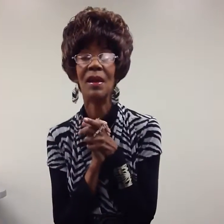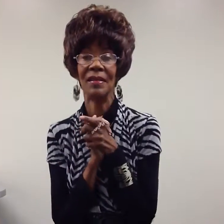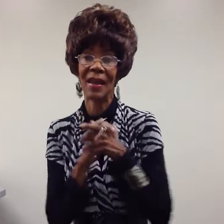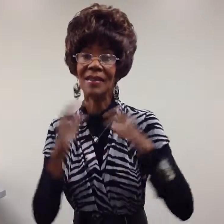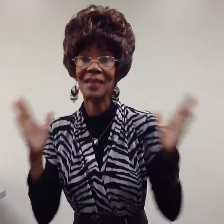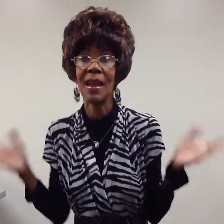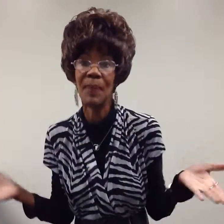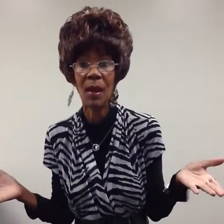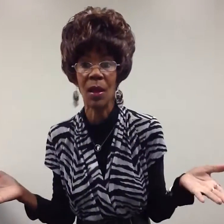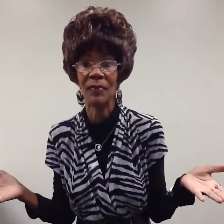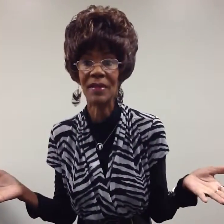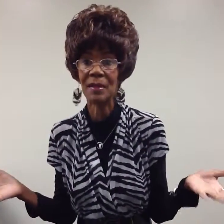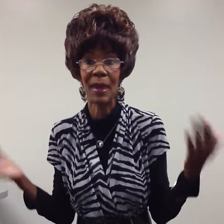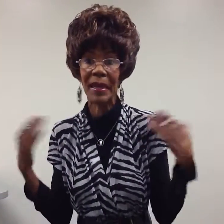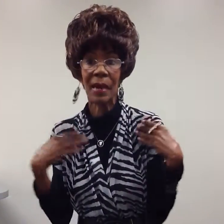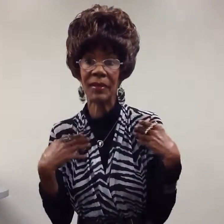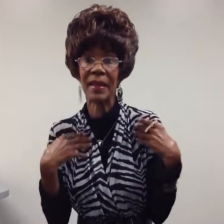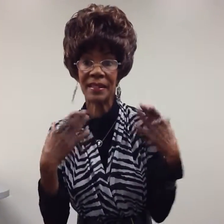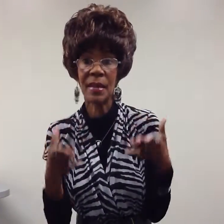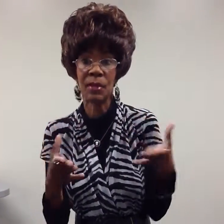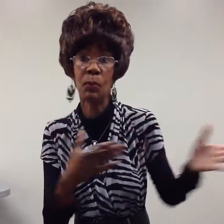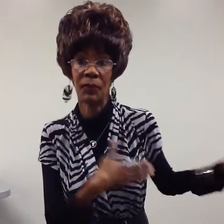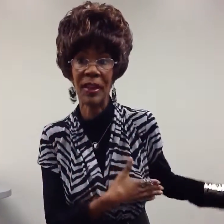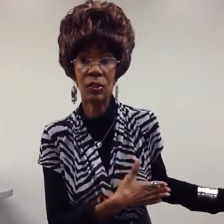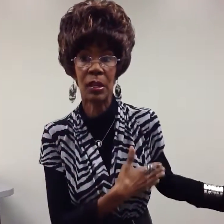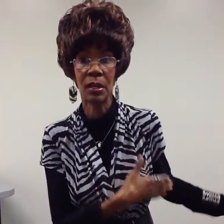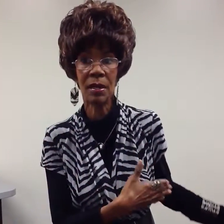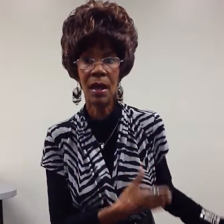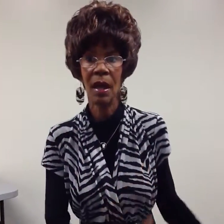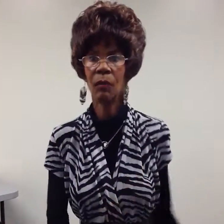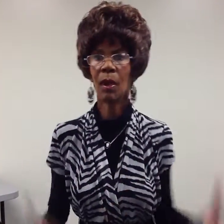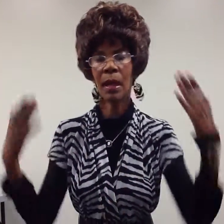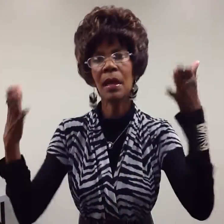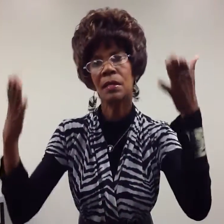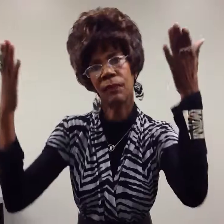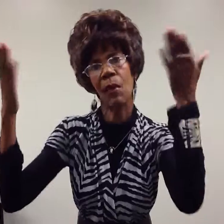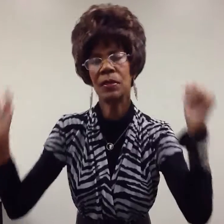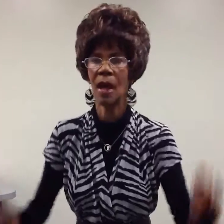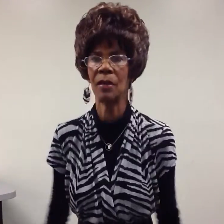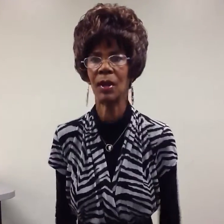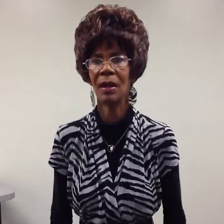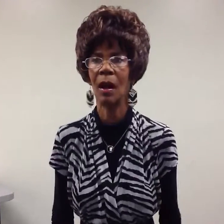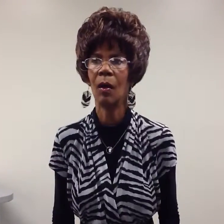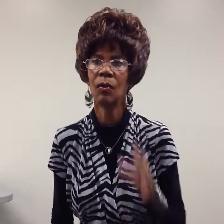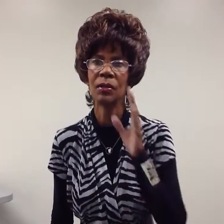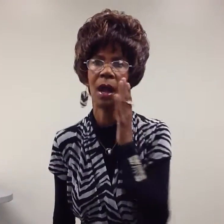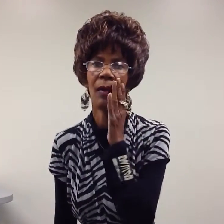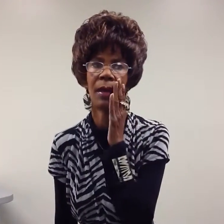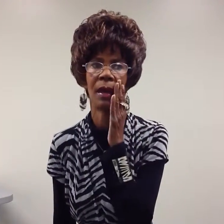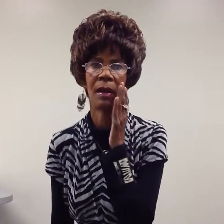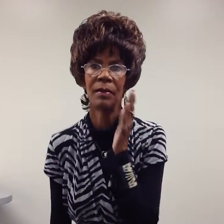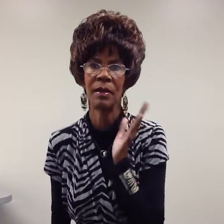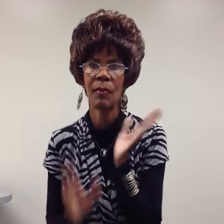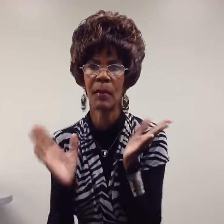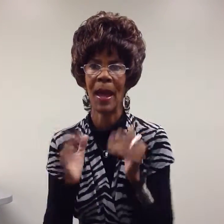that is taping all of this and making everything seem so professional and good, well, his phone started ringing. Oh, sorry. Never mind.